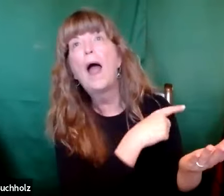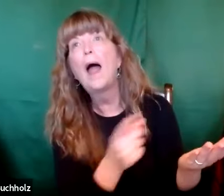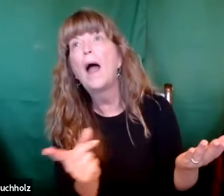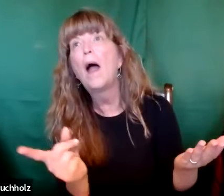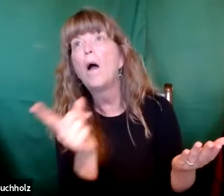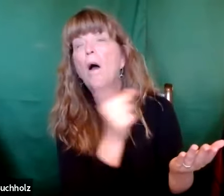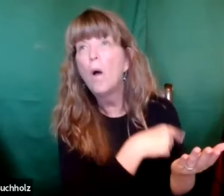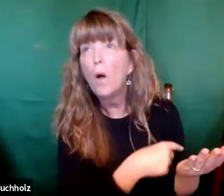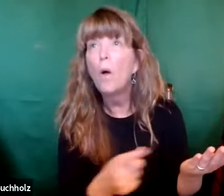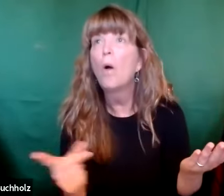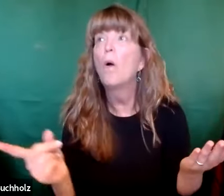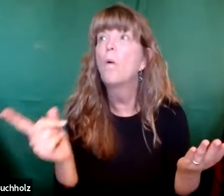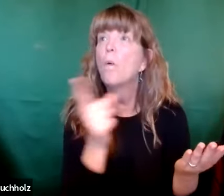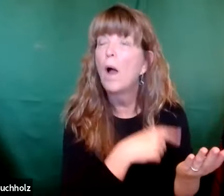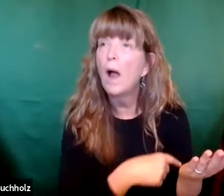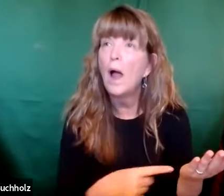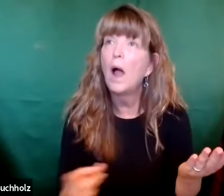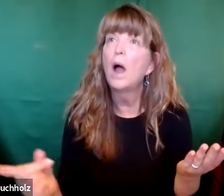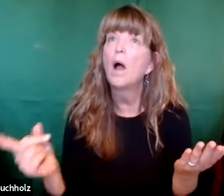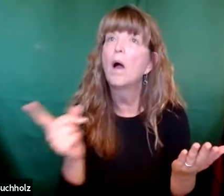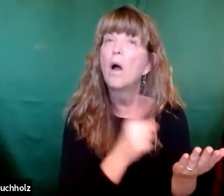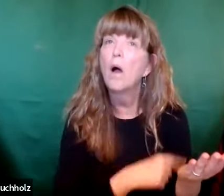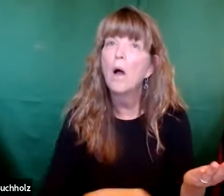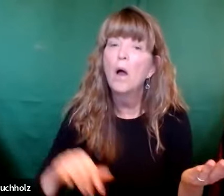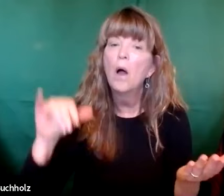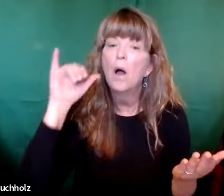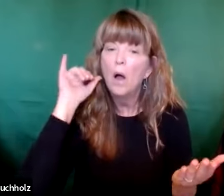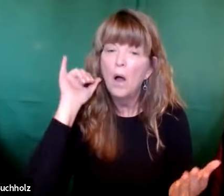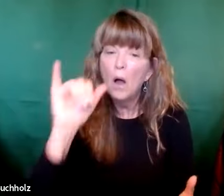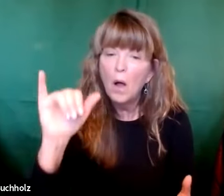and to see worldwide where God has been acting.